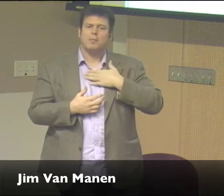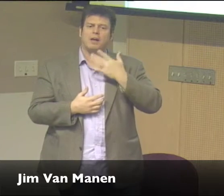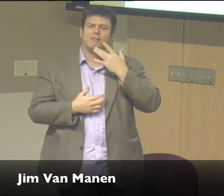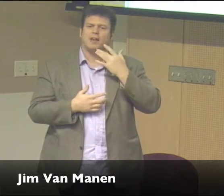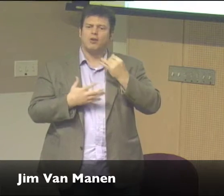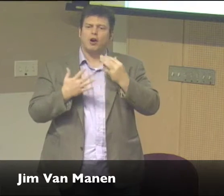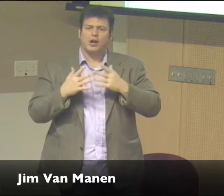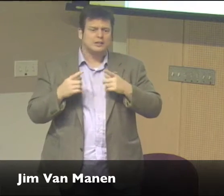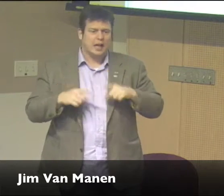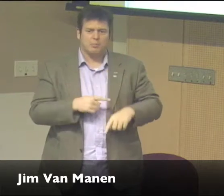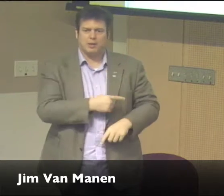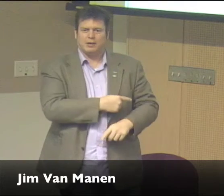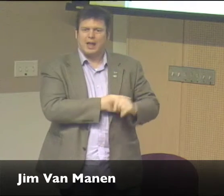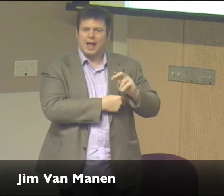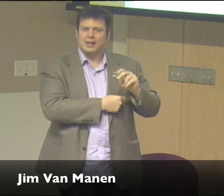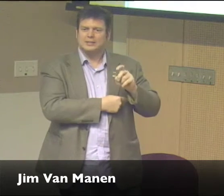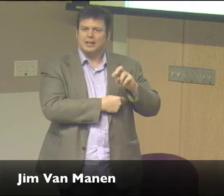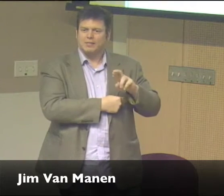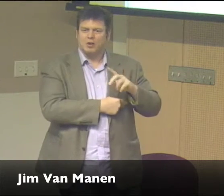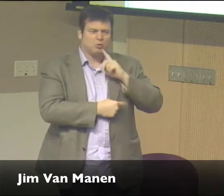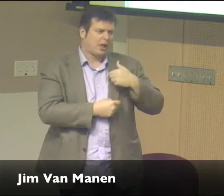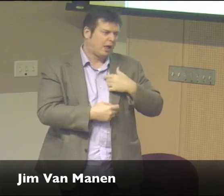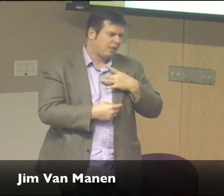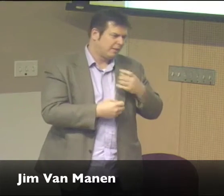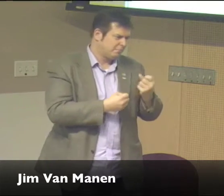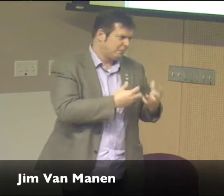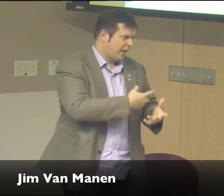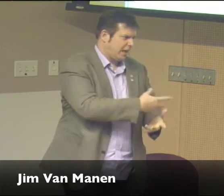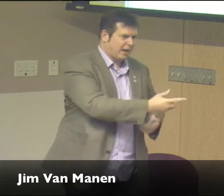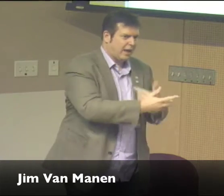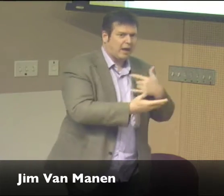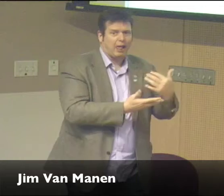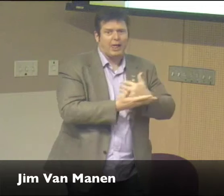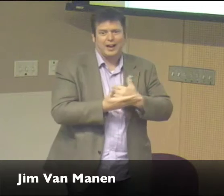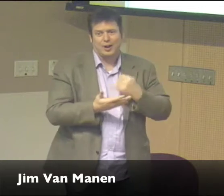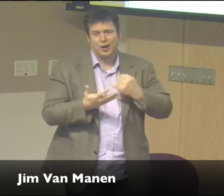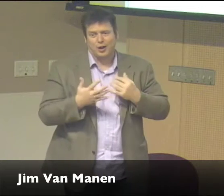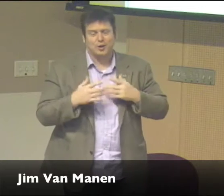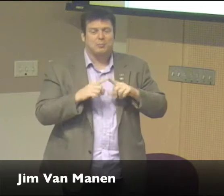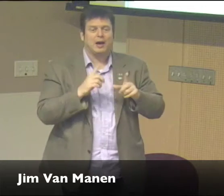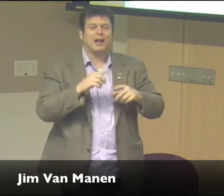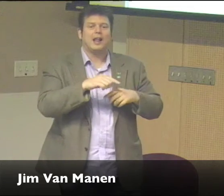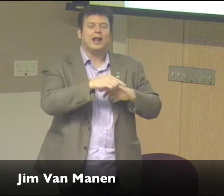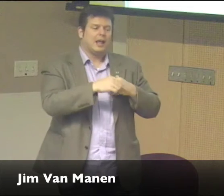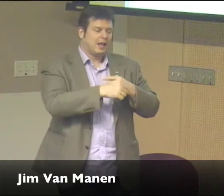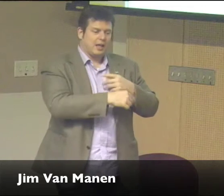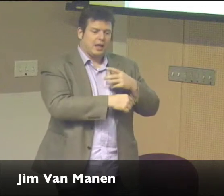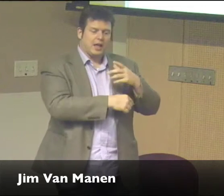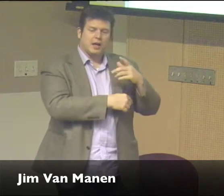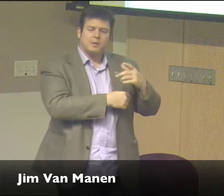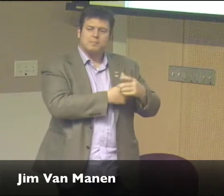then one of my favorite artists happened to be Anne Silver. I mean, I like all of these people, but